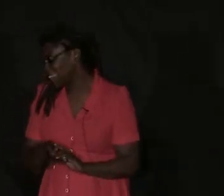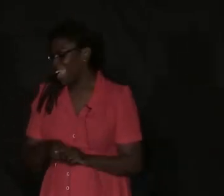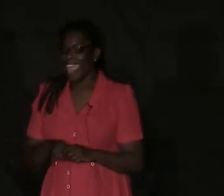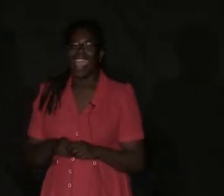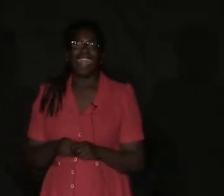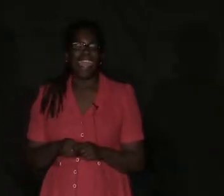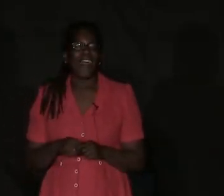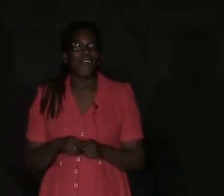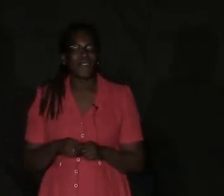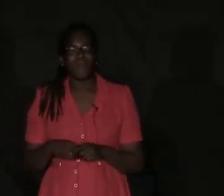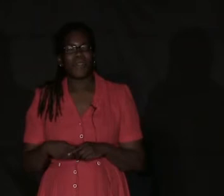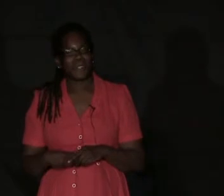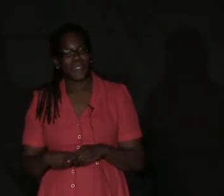And now for more adult.